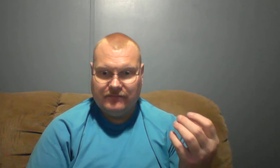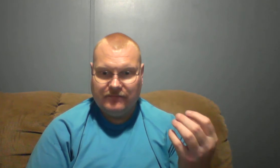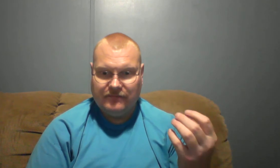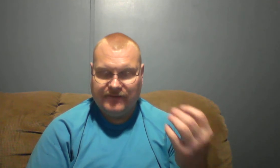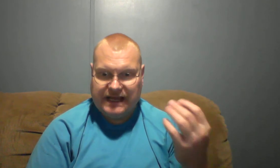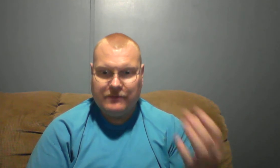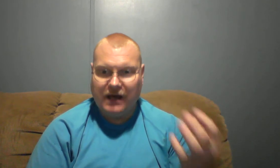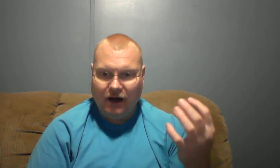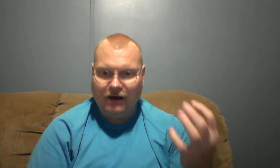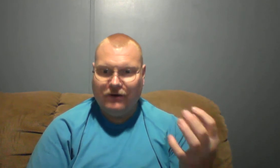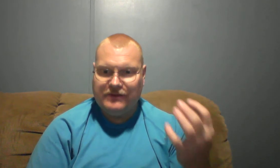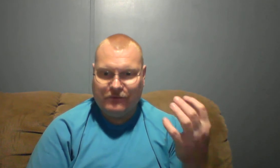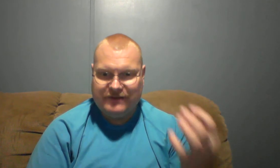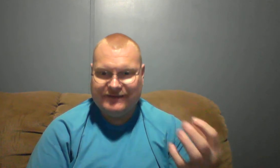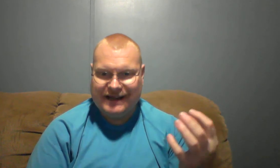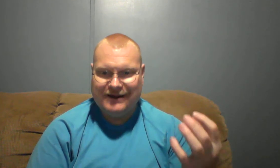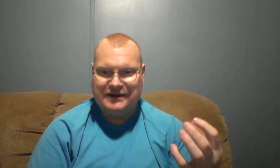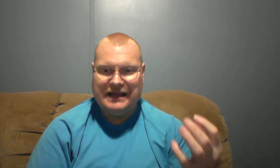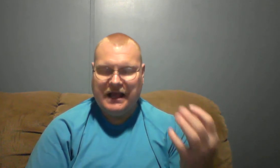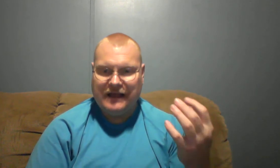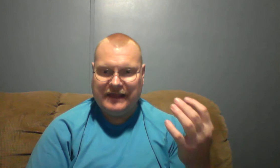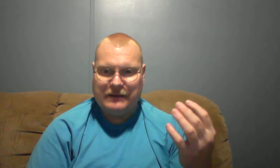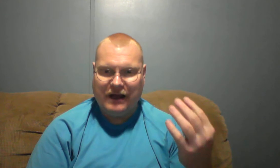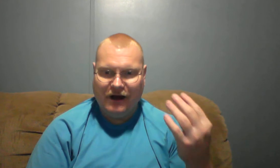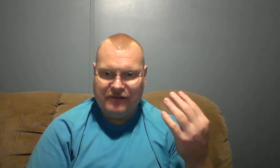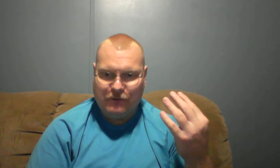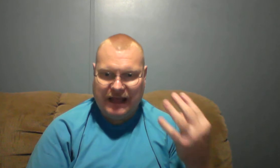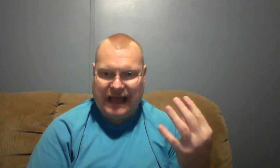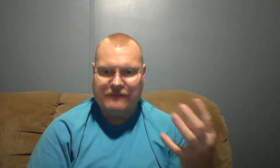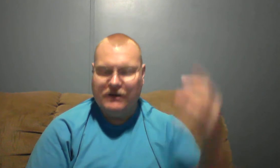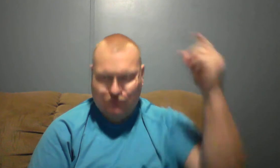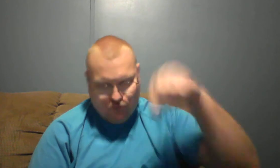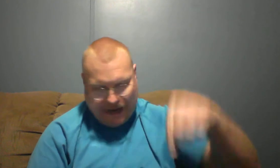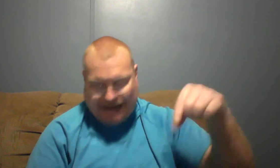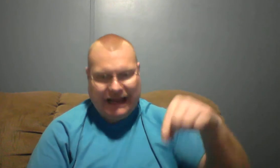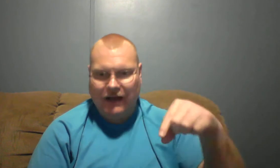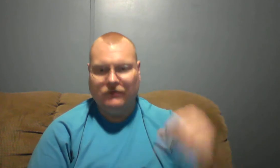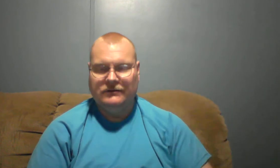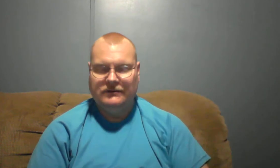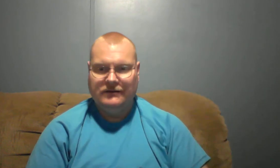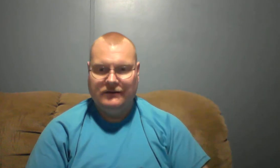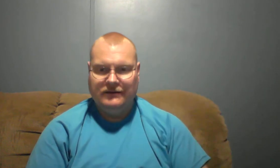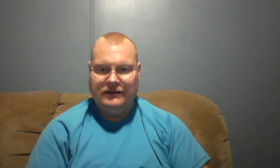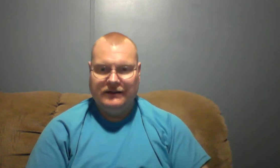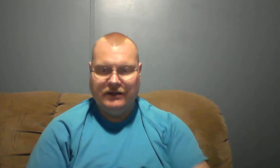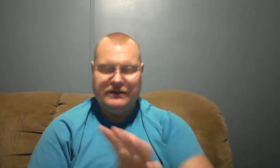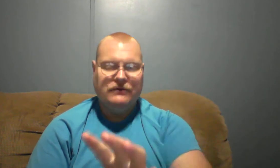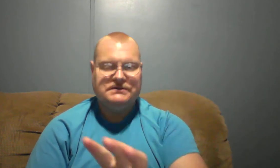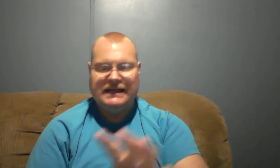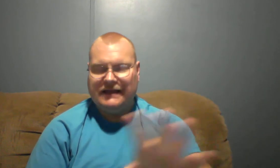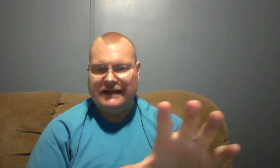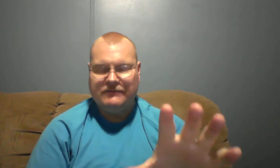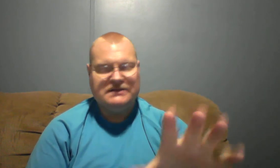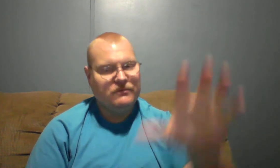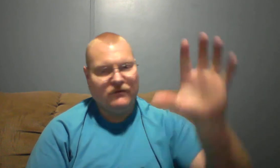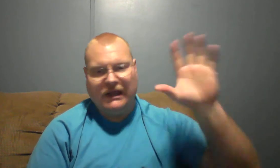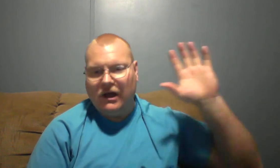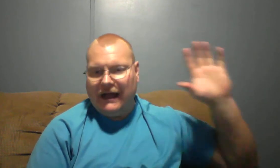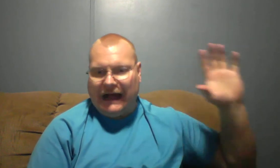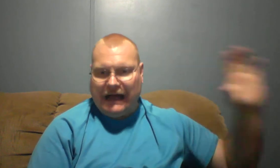Think about all that we've inherited and think about all that we have right now. You know the old saying I think I mentioned before you know I'm